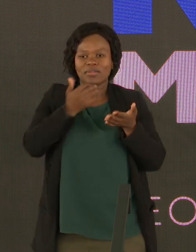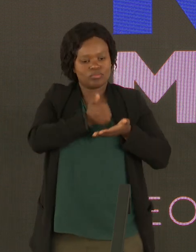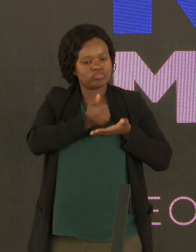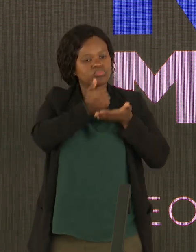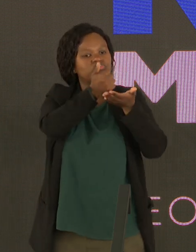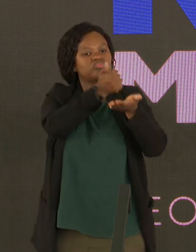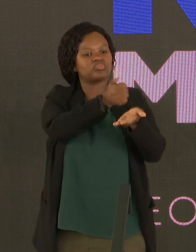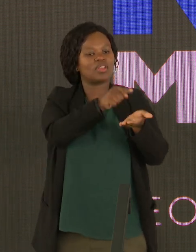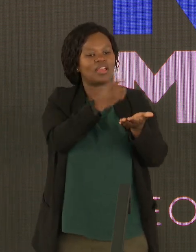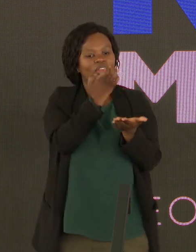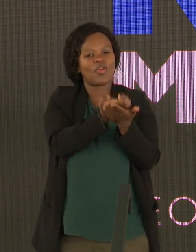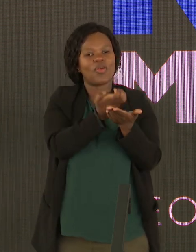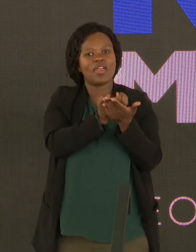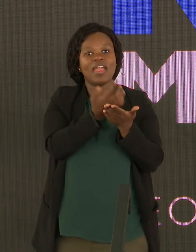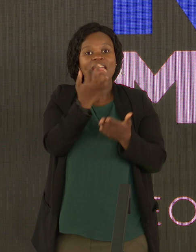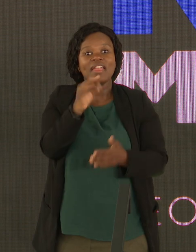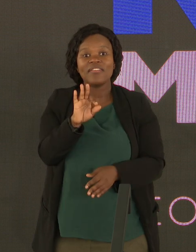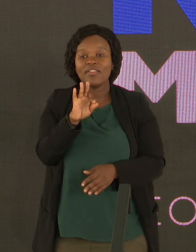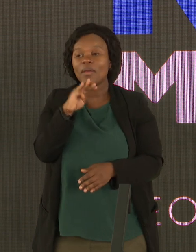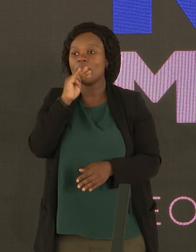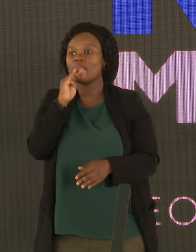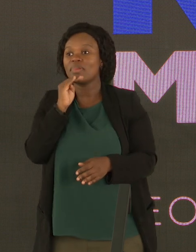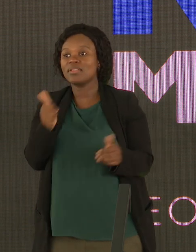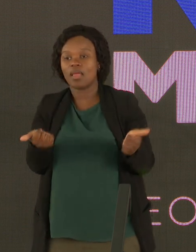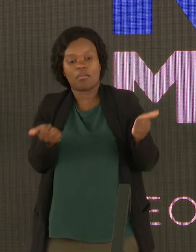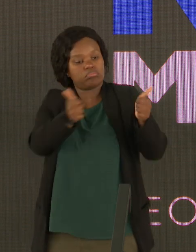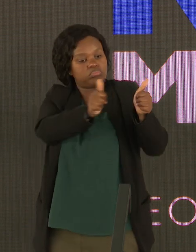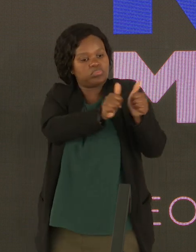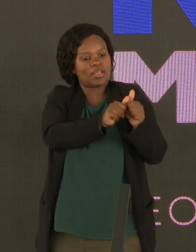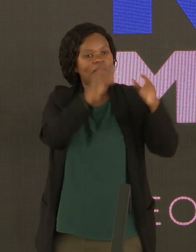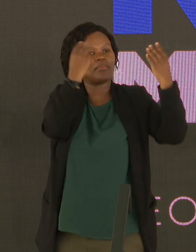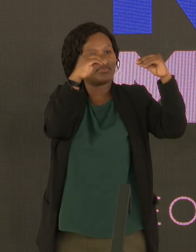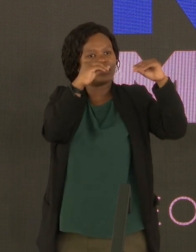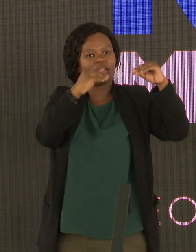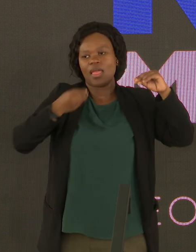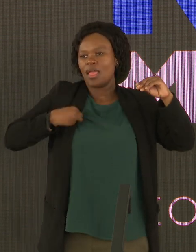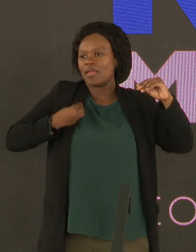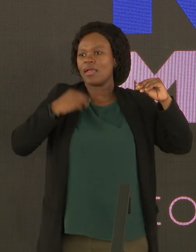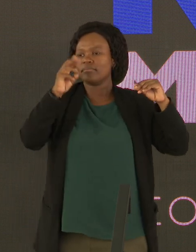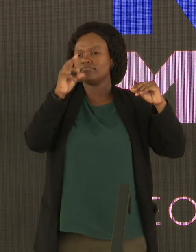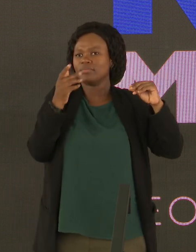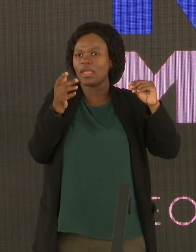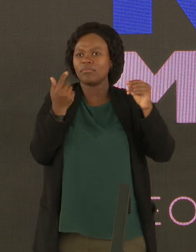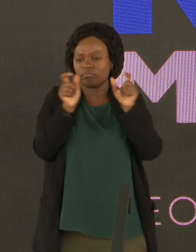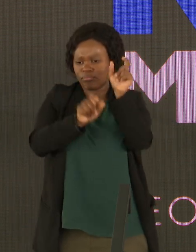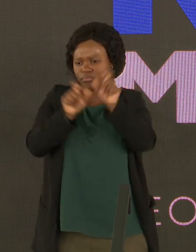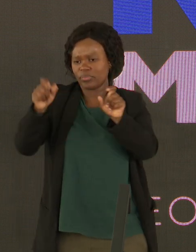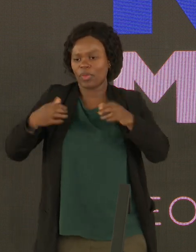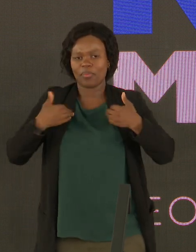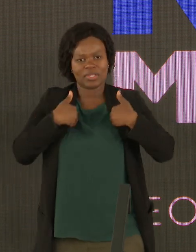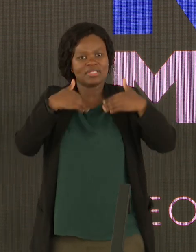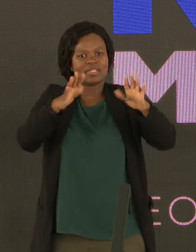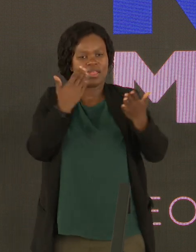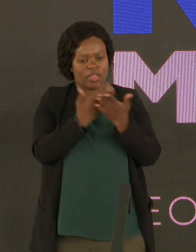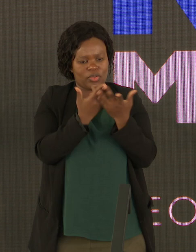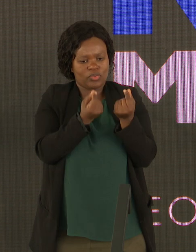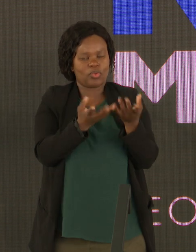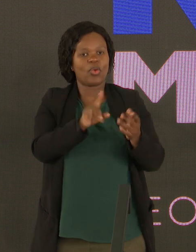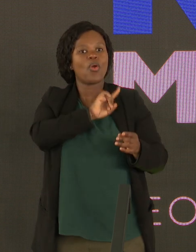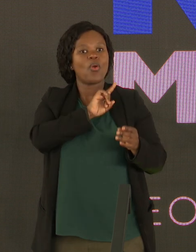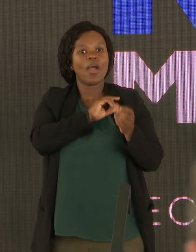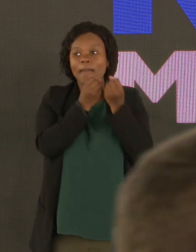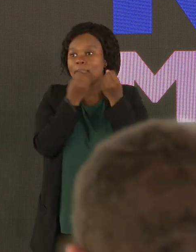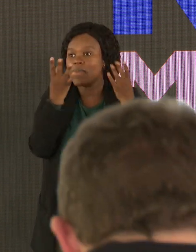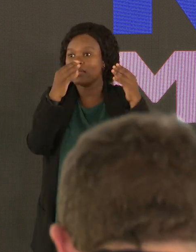And if that means being an equity partner in the businesses that young people start, then do it. Because all of the entrepreneurs that were